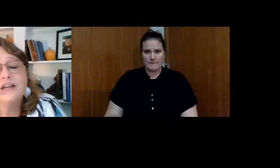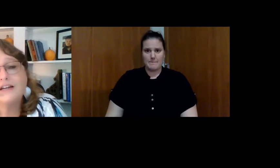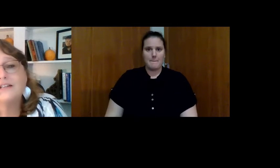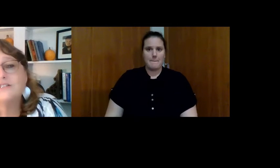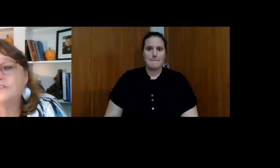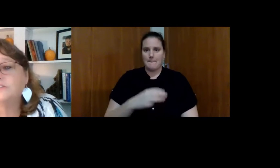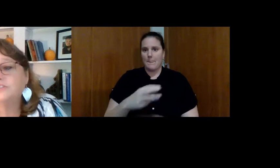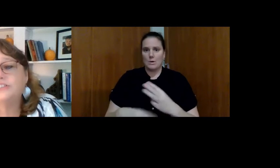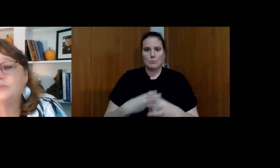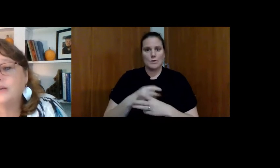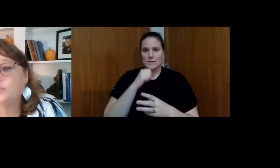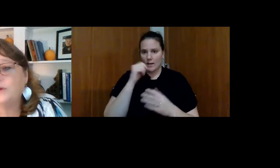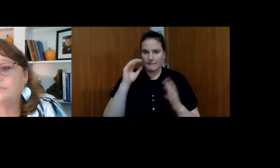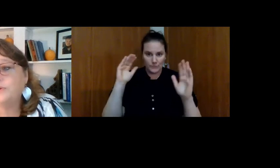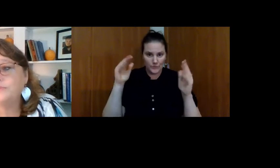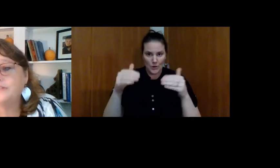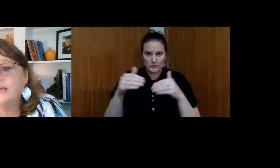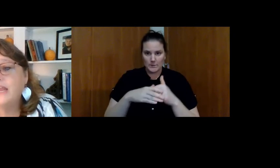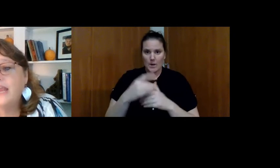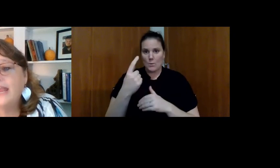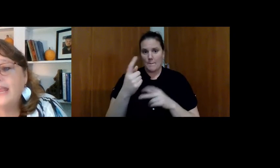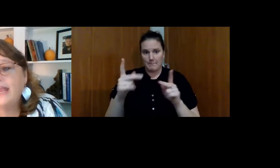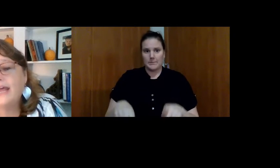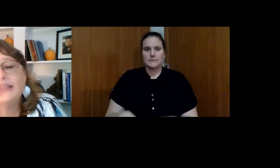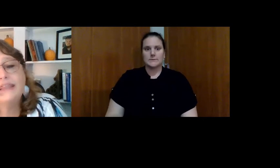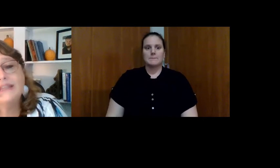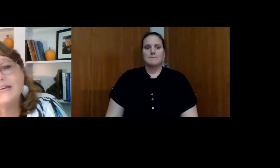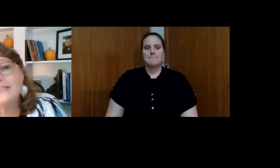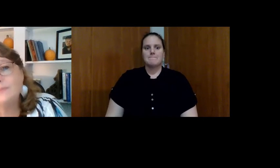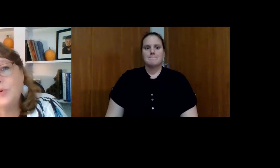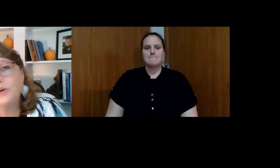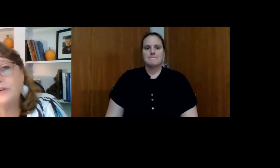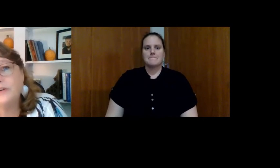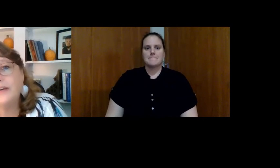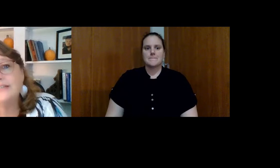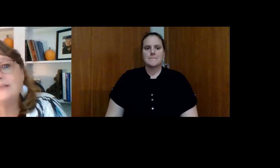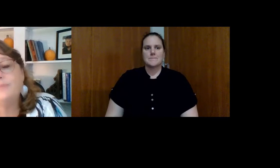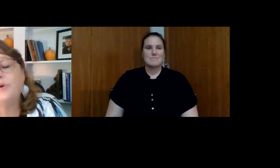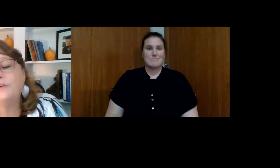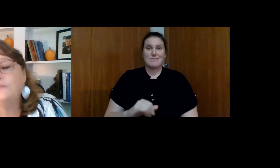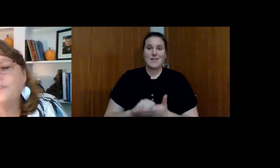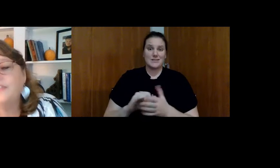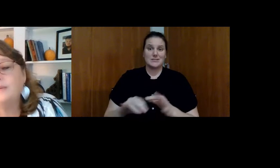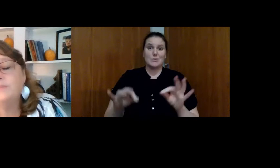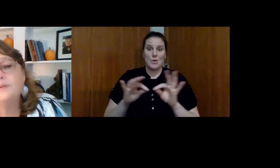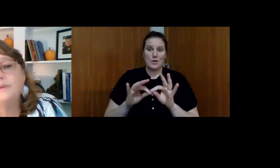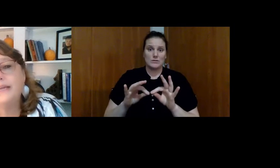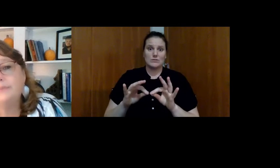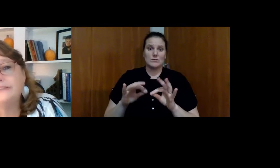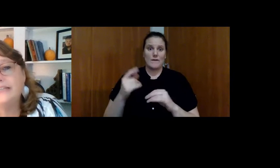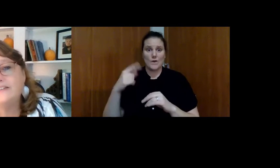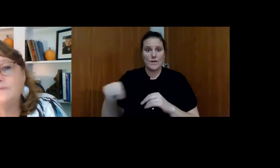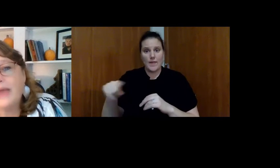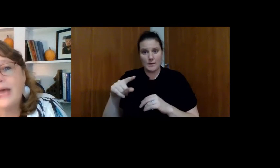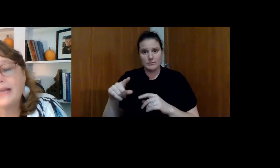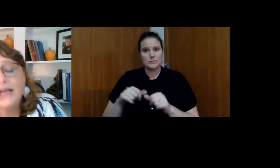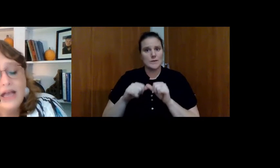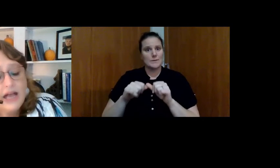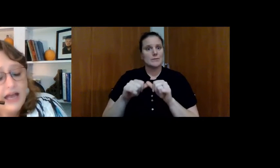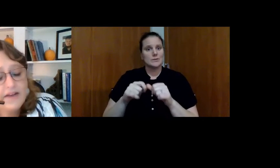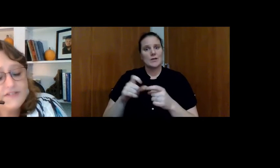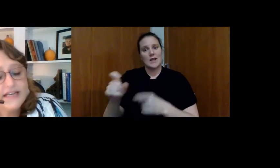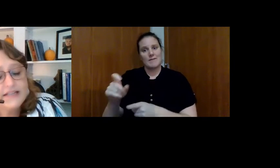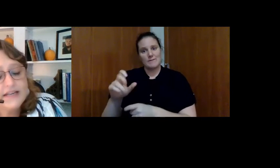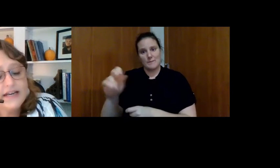the world's not going to circle just around one person. And I think that's important. It's important for them to be able to give back.